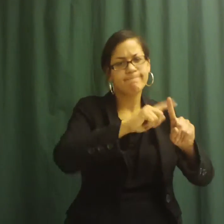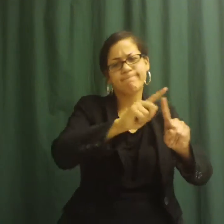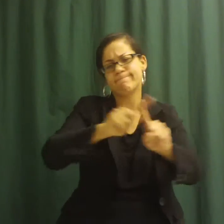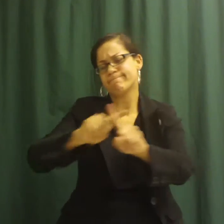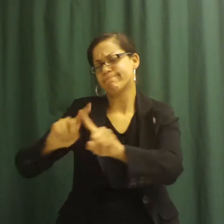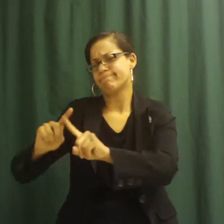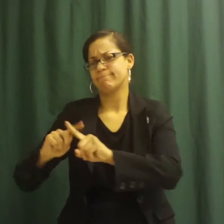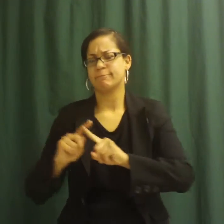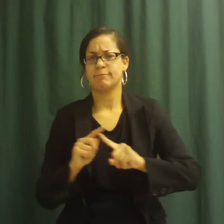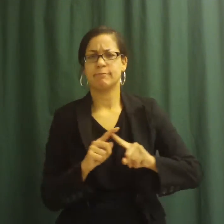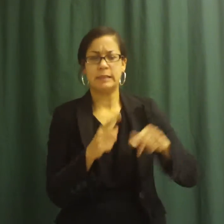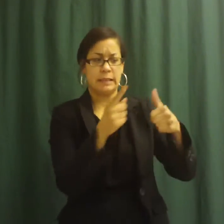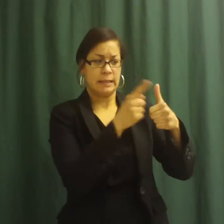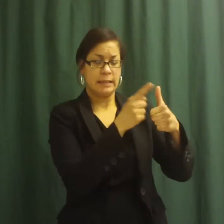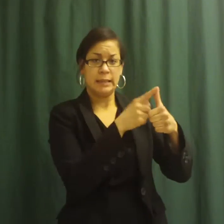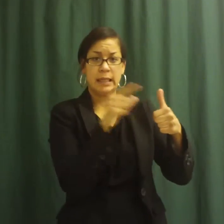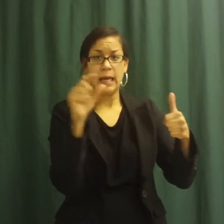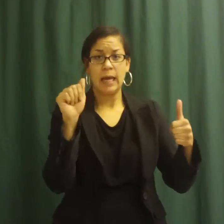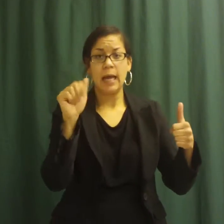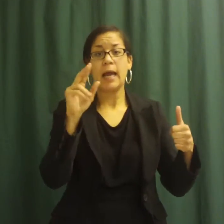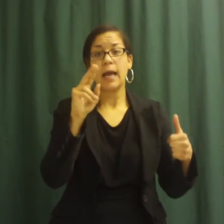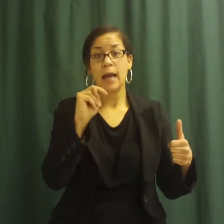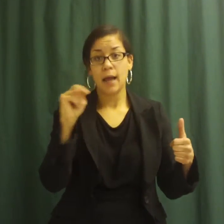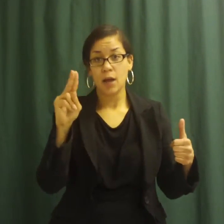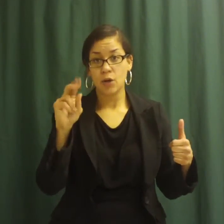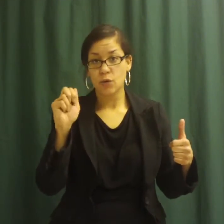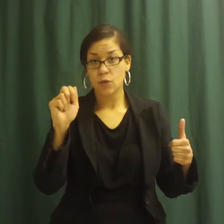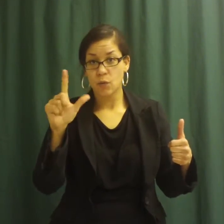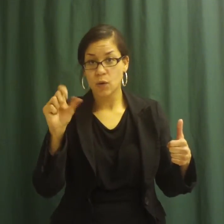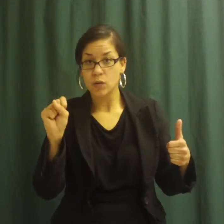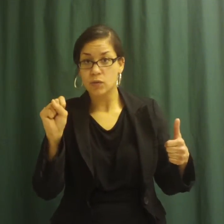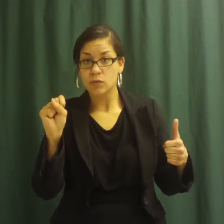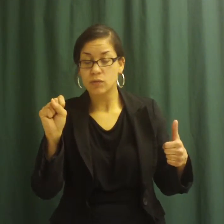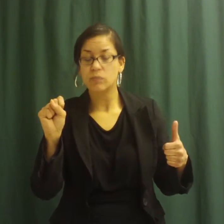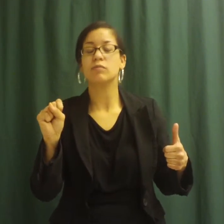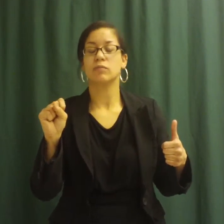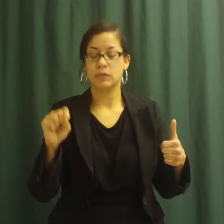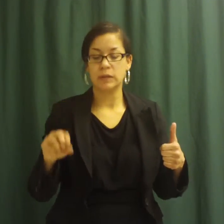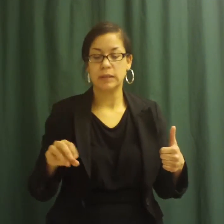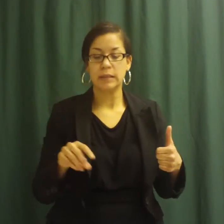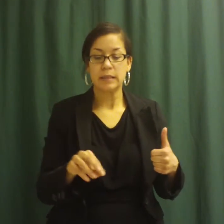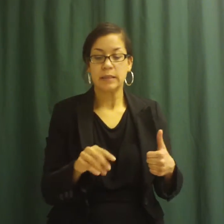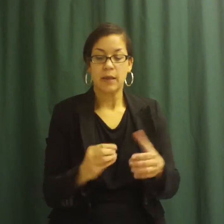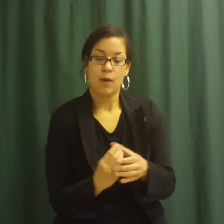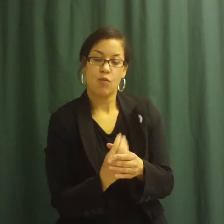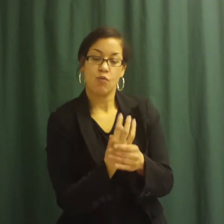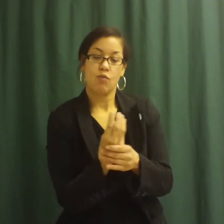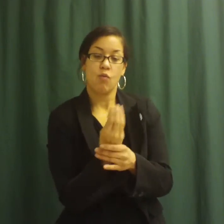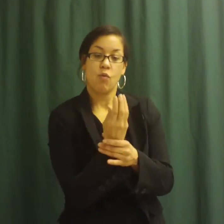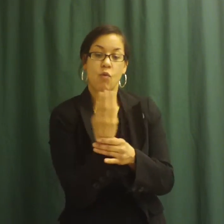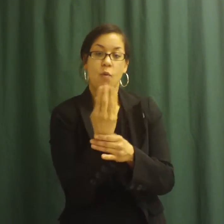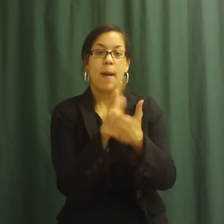Annuals grow from seeds. They flower and then die in one year.